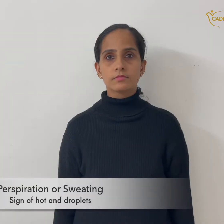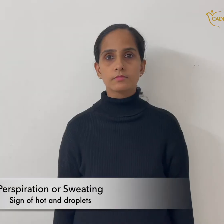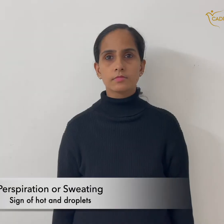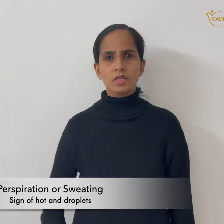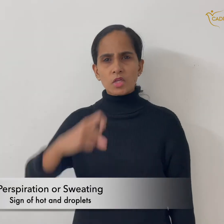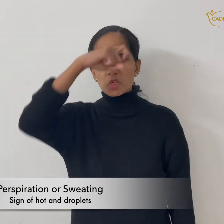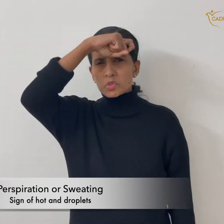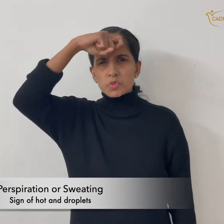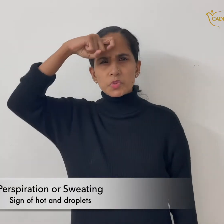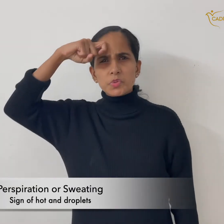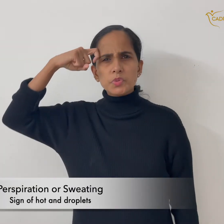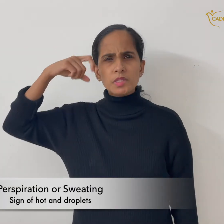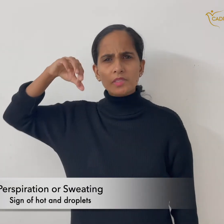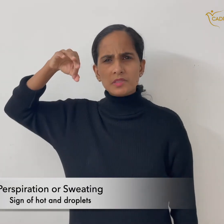perspiration or sweating